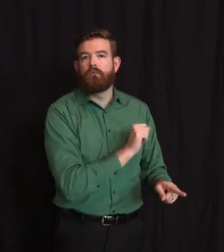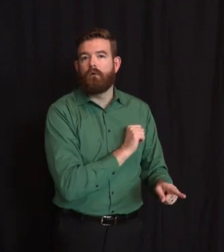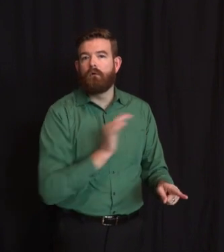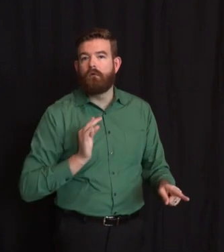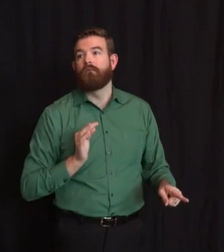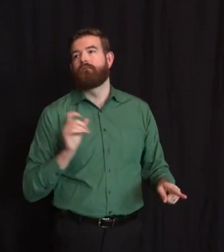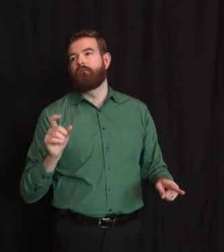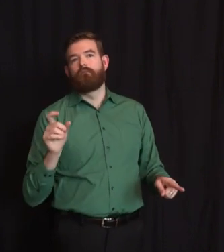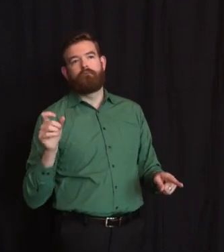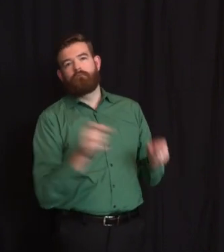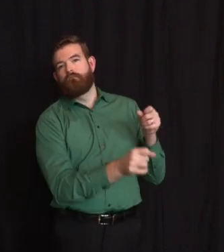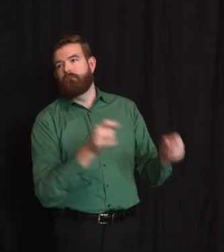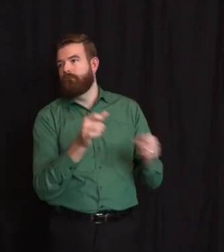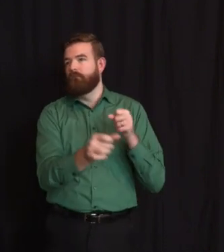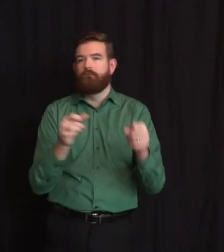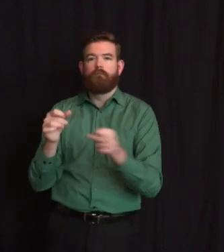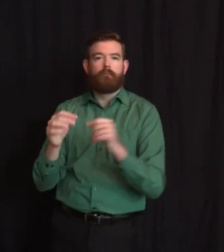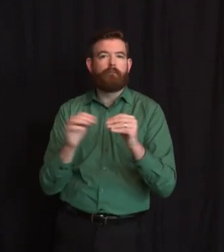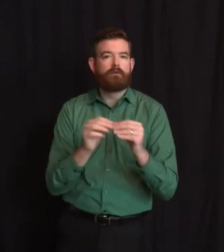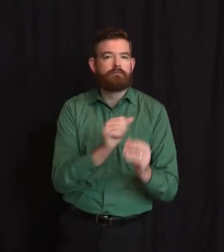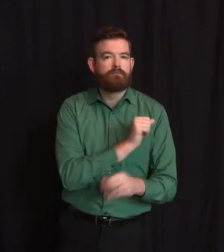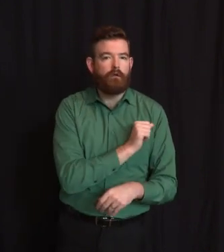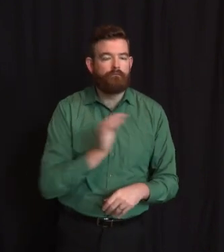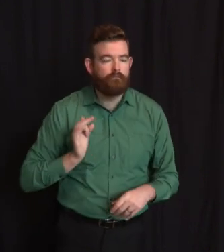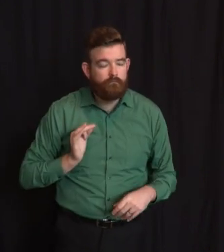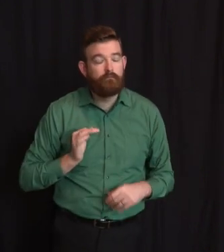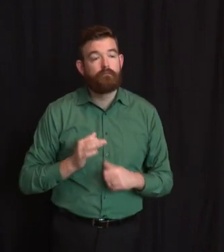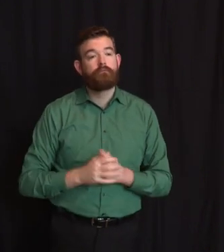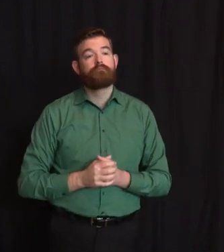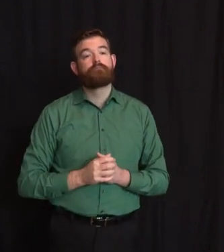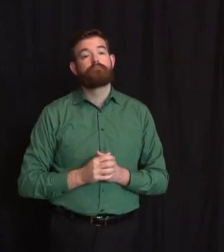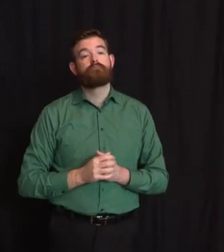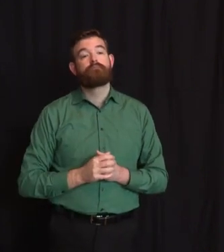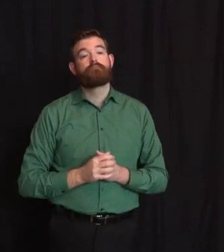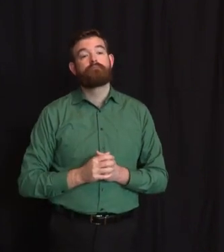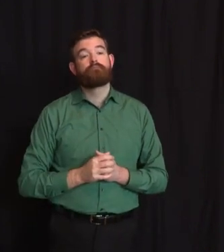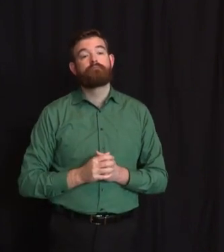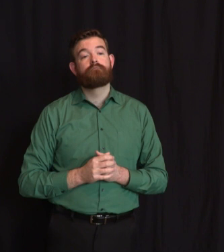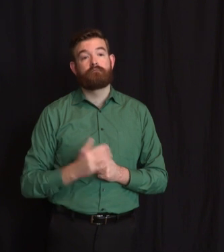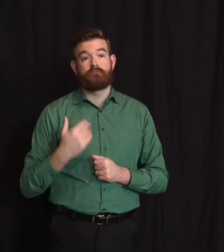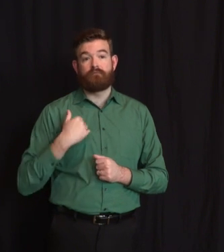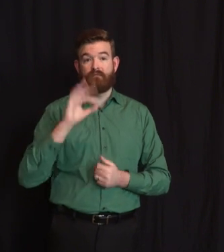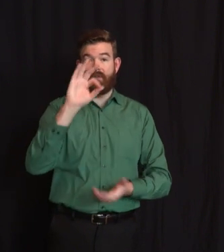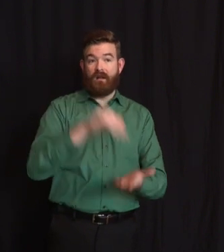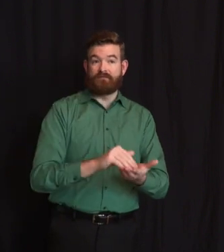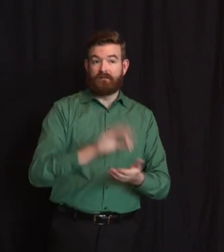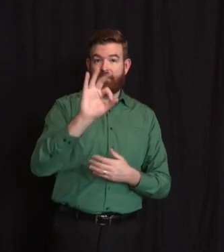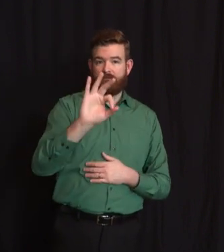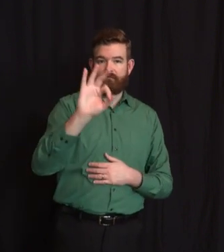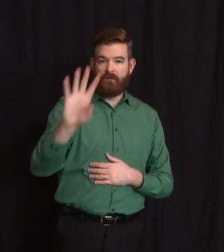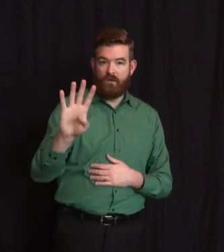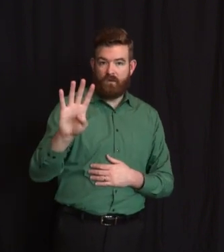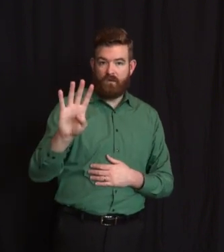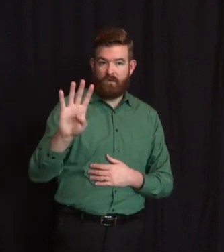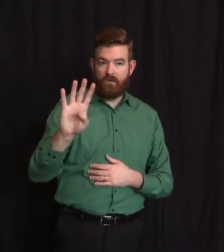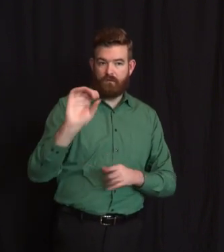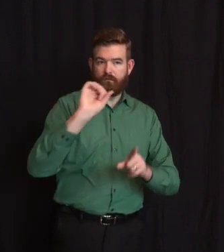a total of 9,094 cases. Tragically,,530 COVID-19